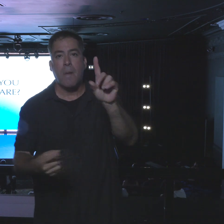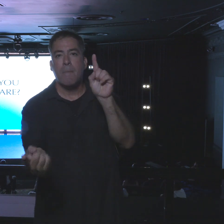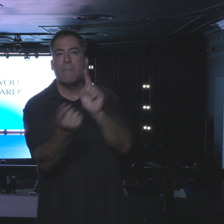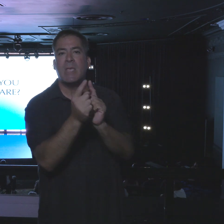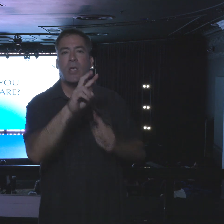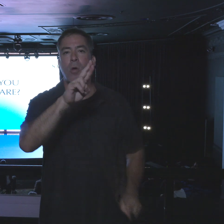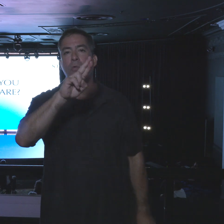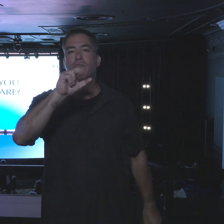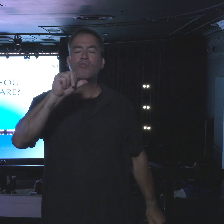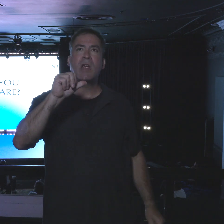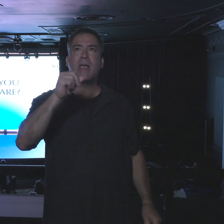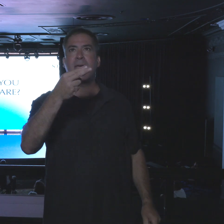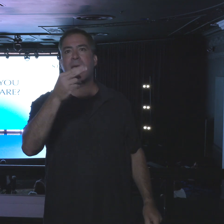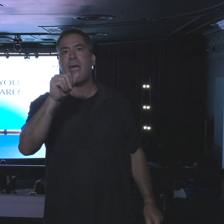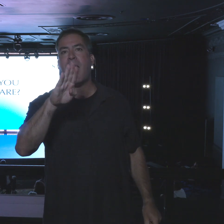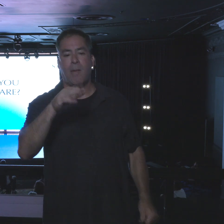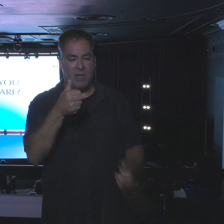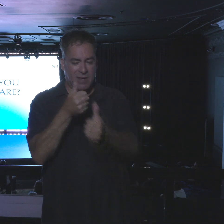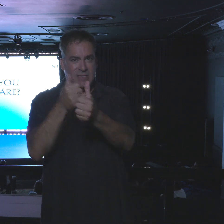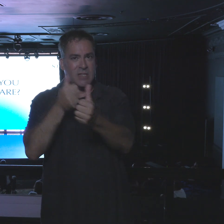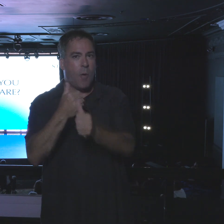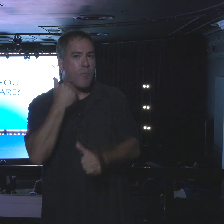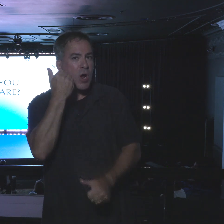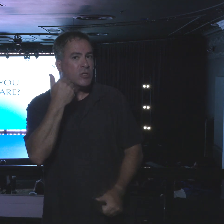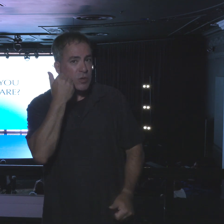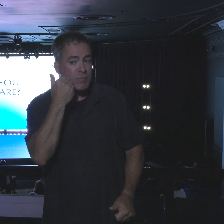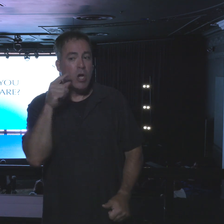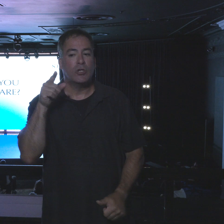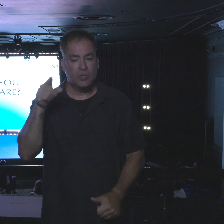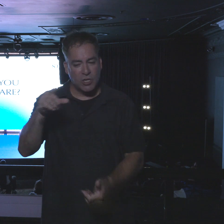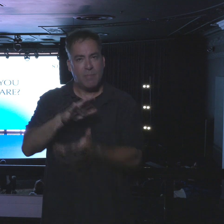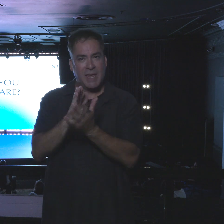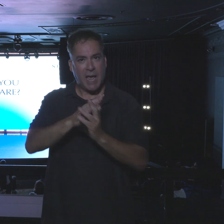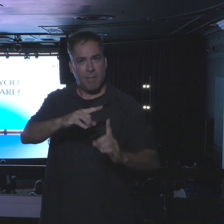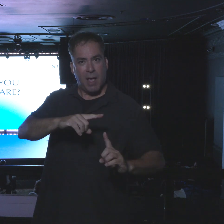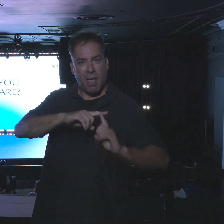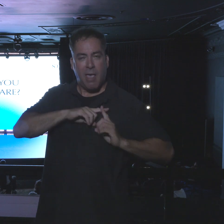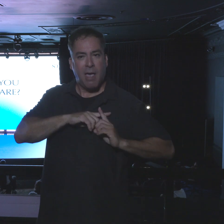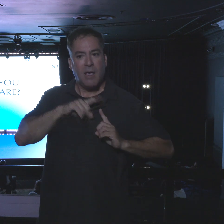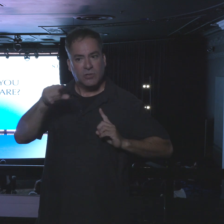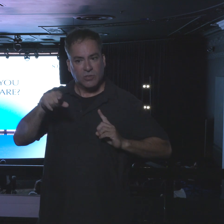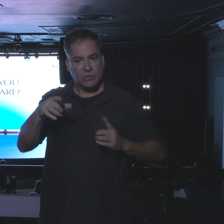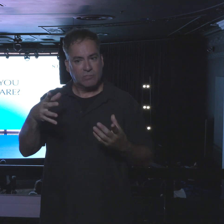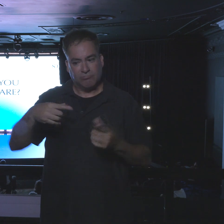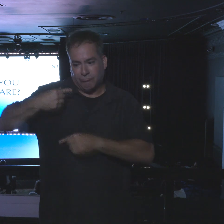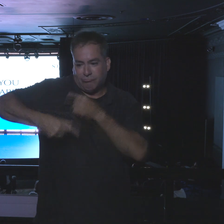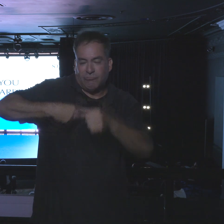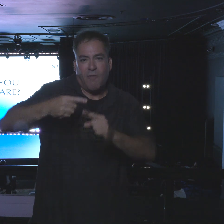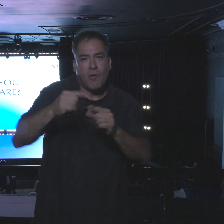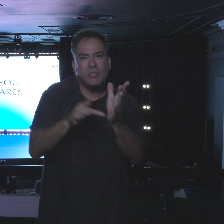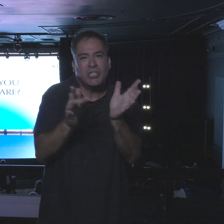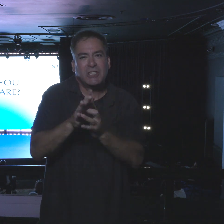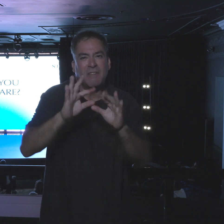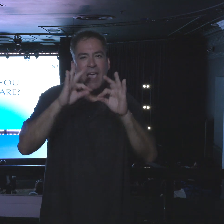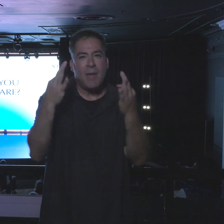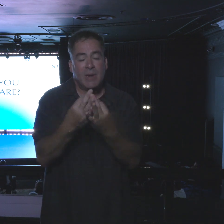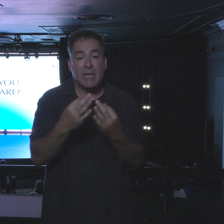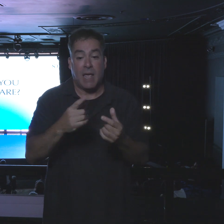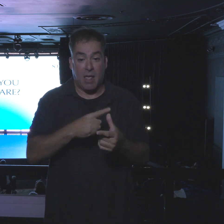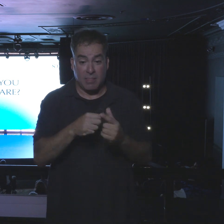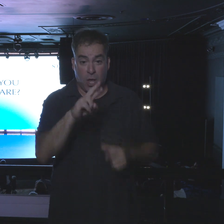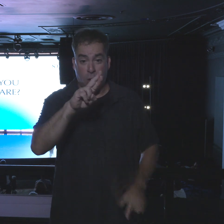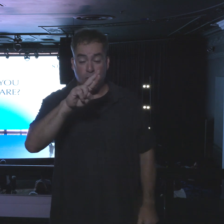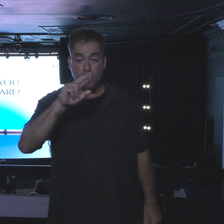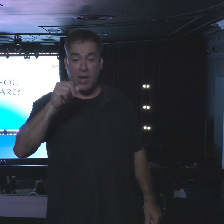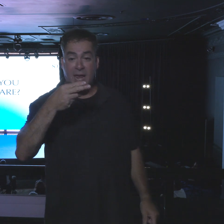who was a prostitute, who ends up becoming a believer. She's even in the line of Jesus. And when Rahab meets